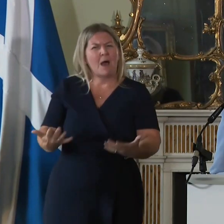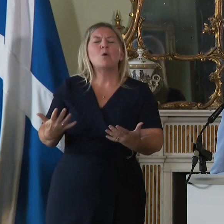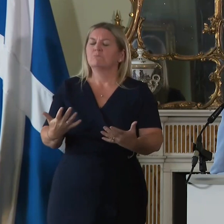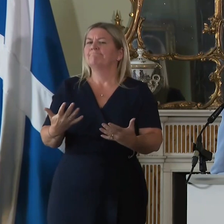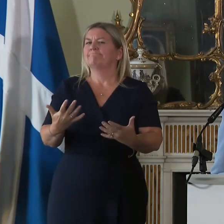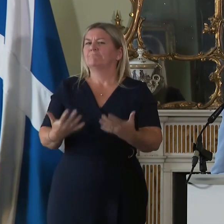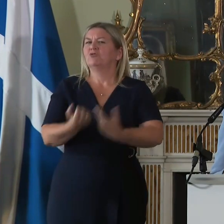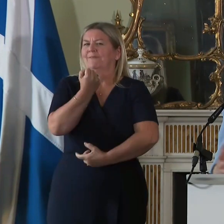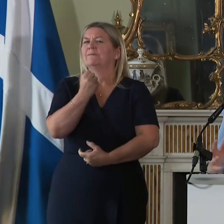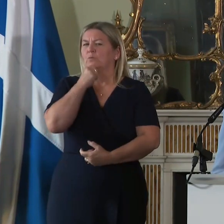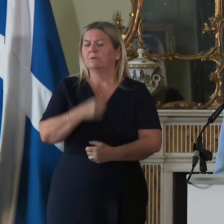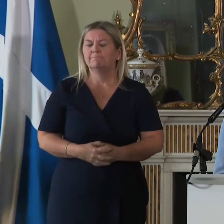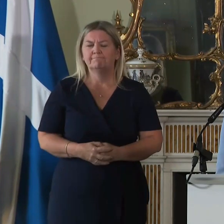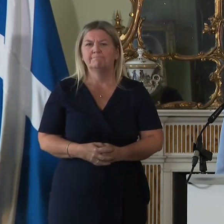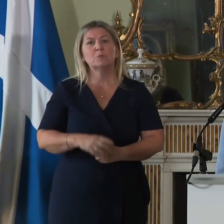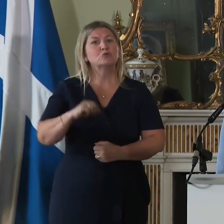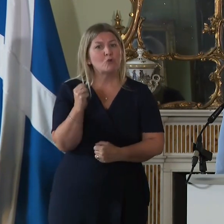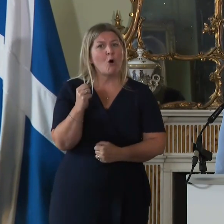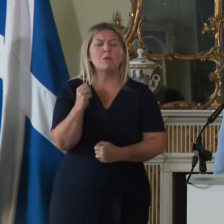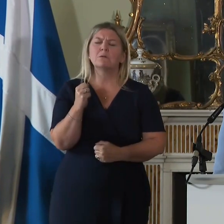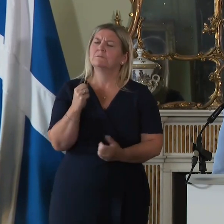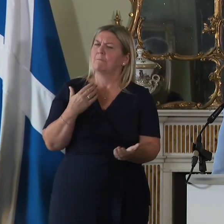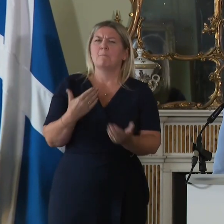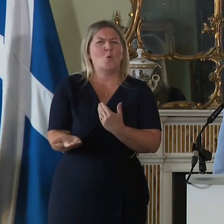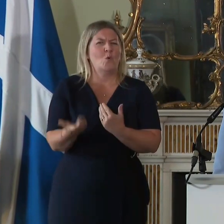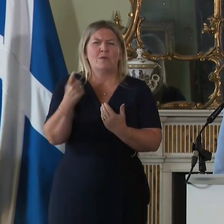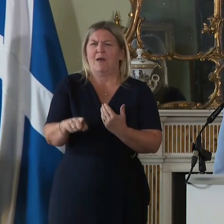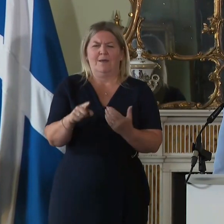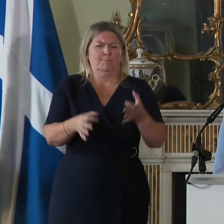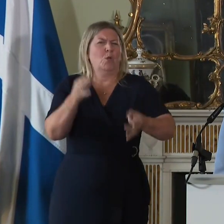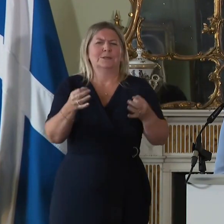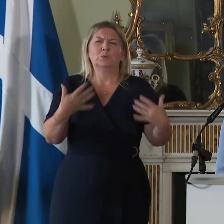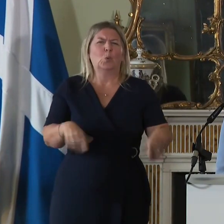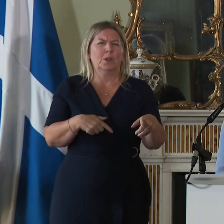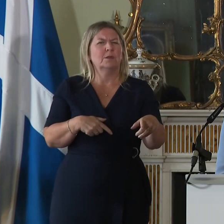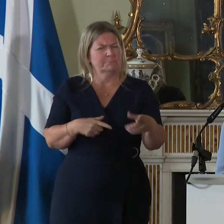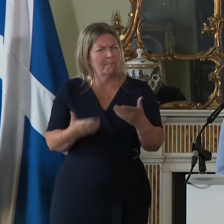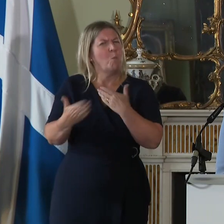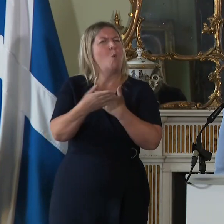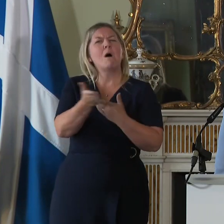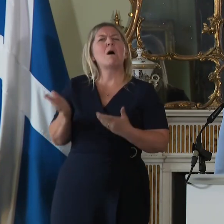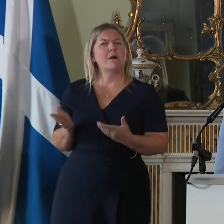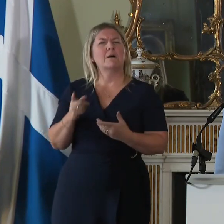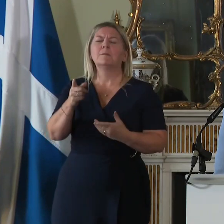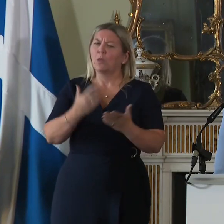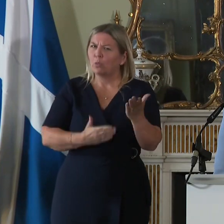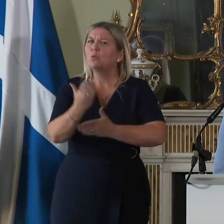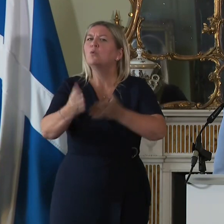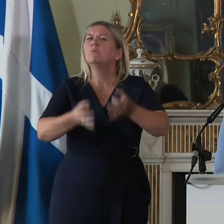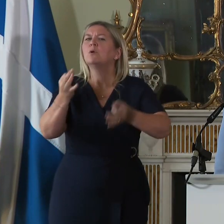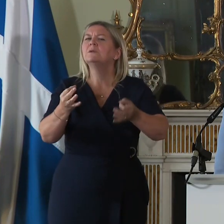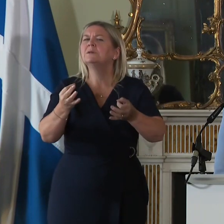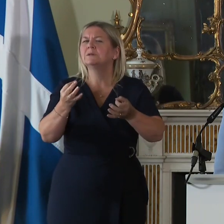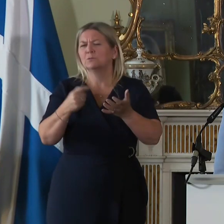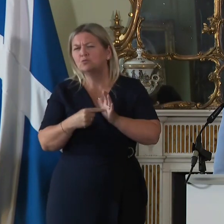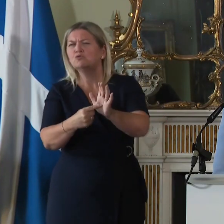Scotland is of course more, much more than our politics, but it is through our politics that we express our